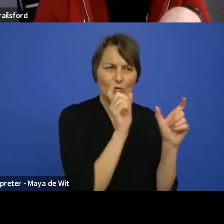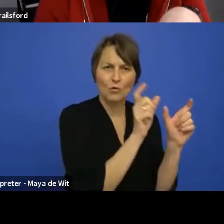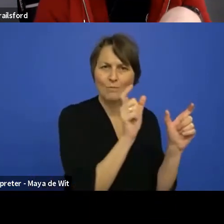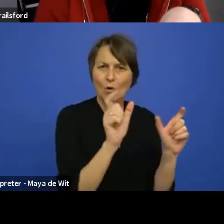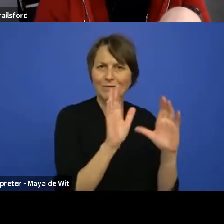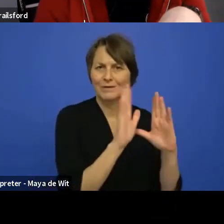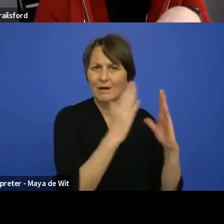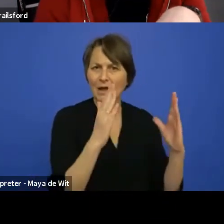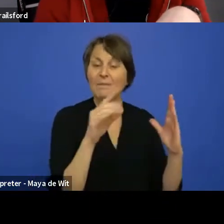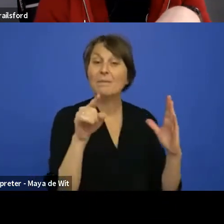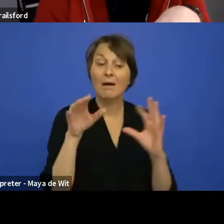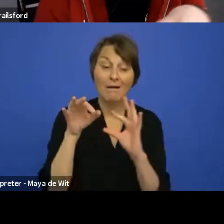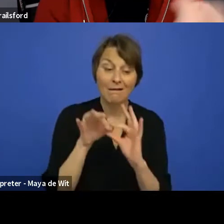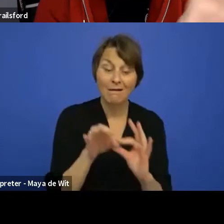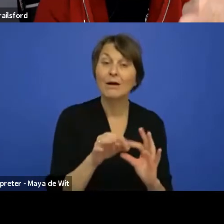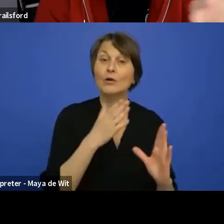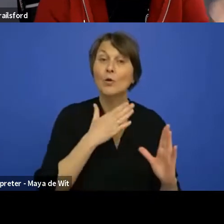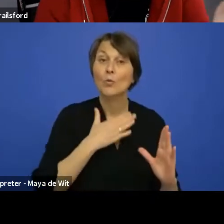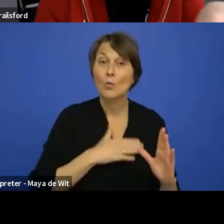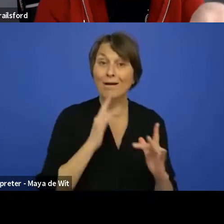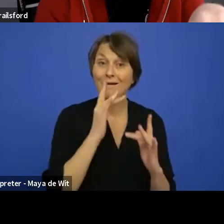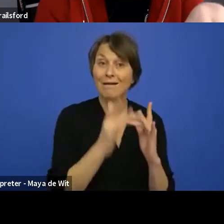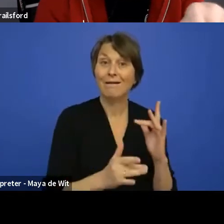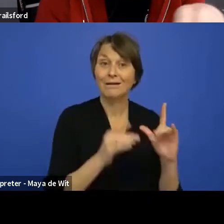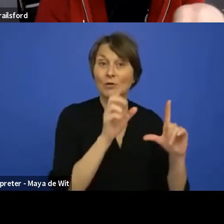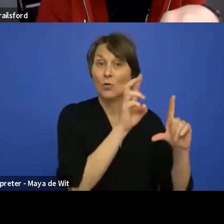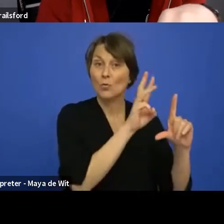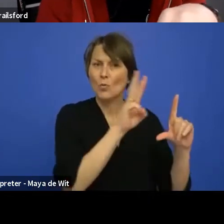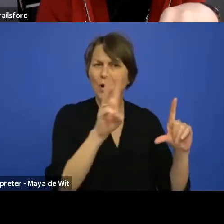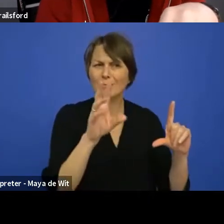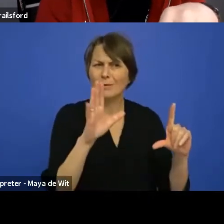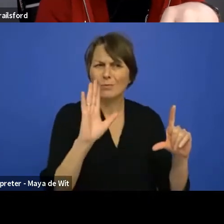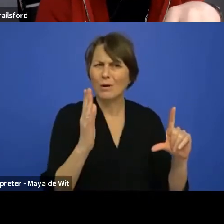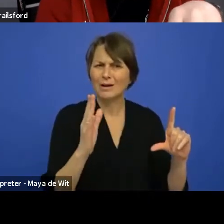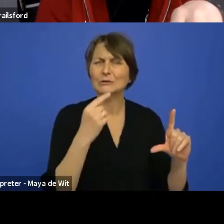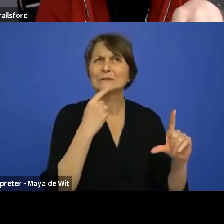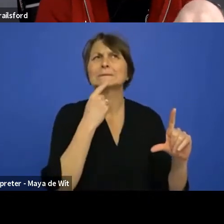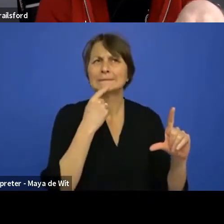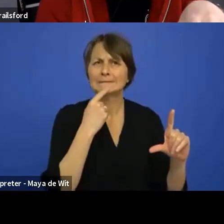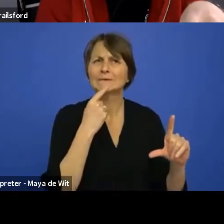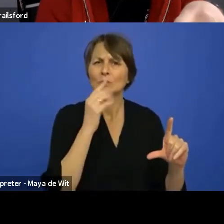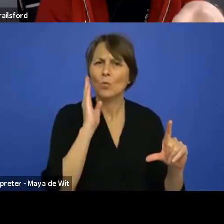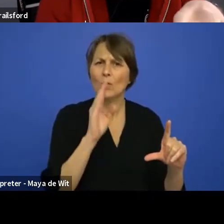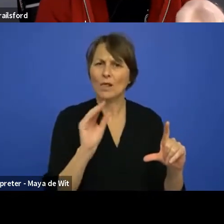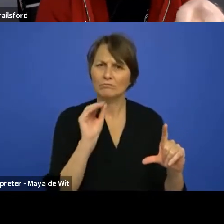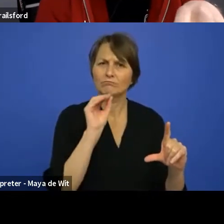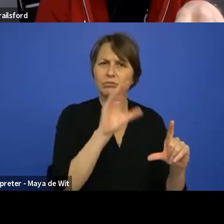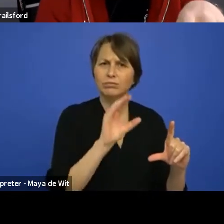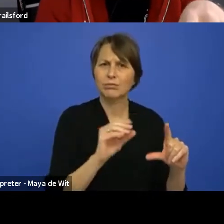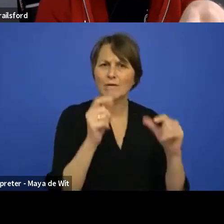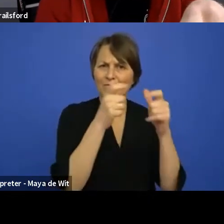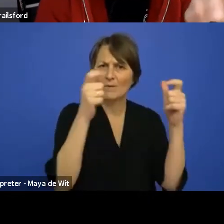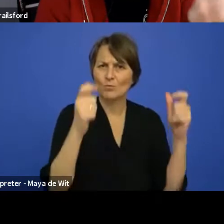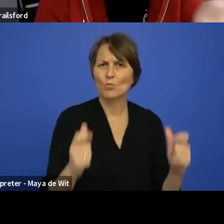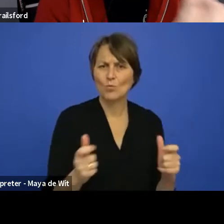choice, uh, over basing them on some kind framework and do you have any examples of how these will work